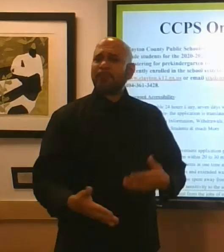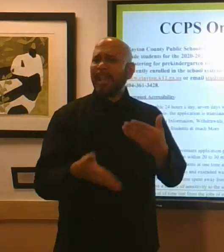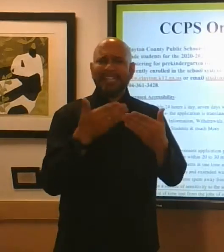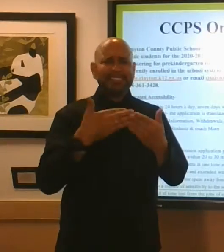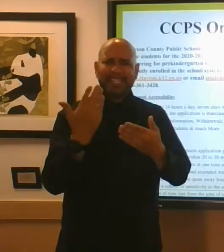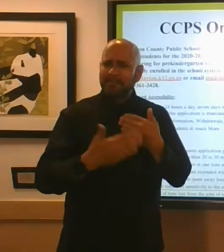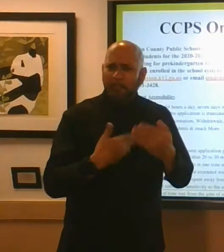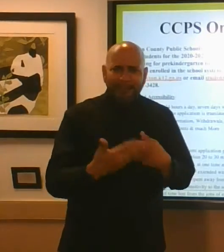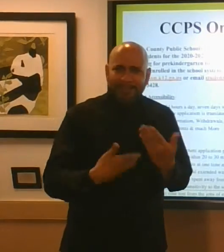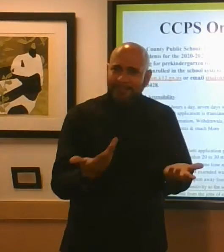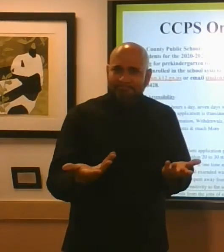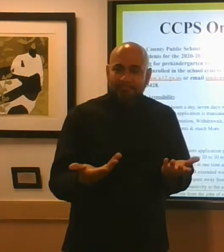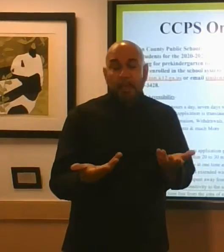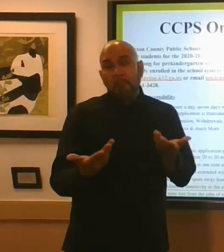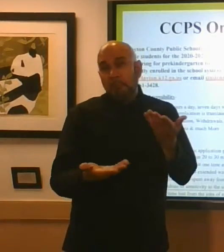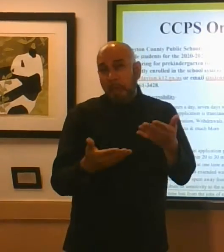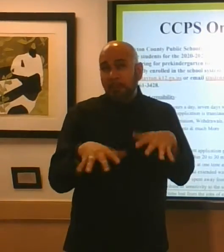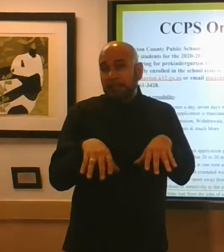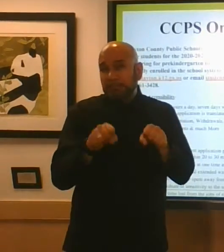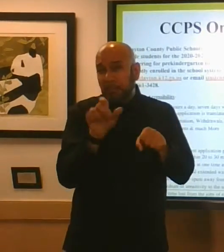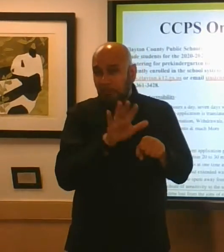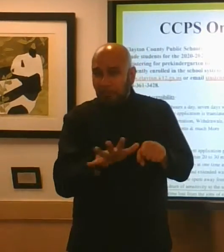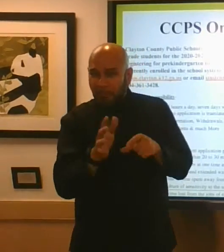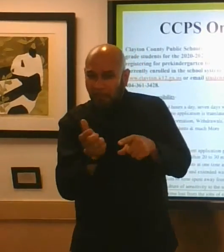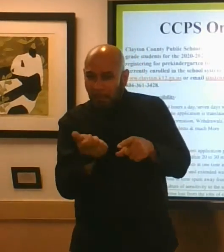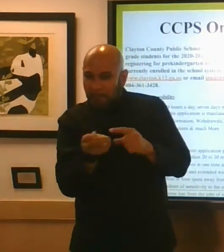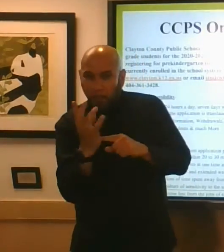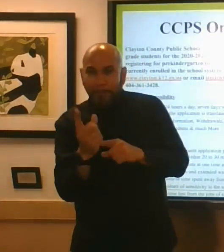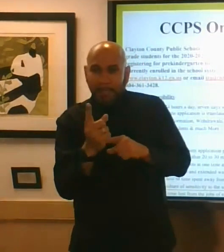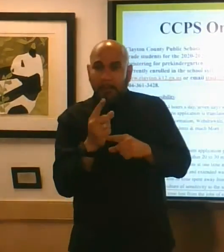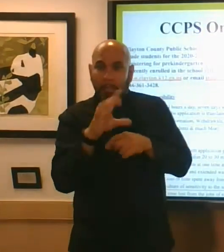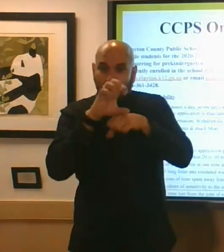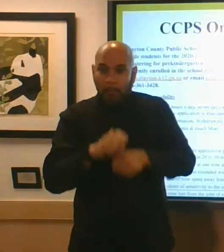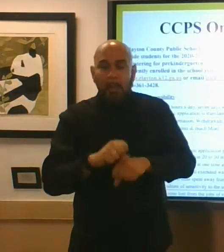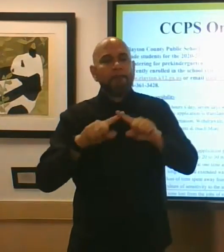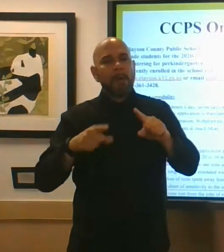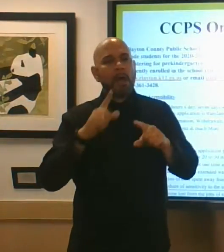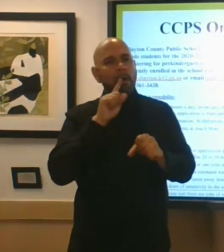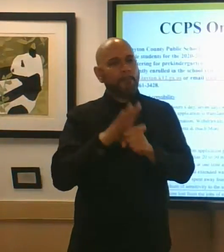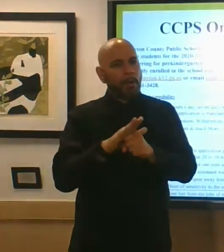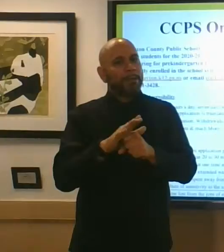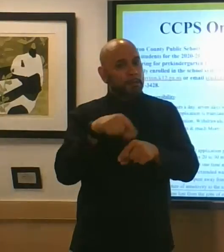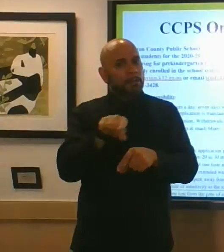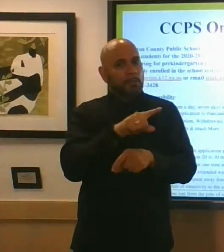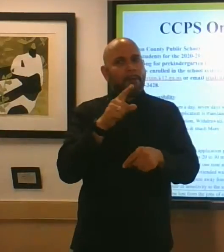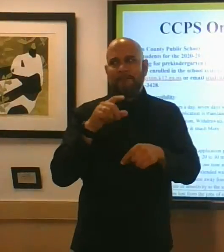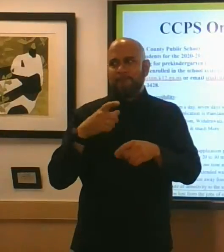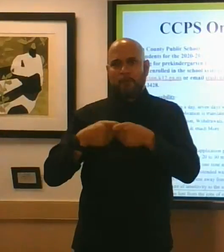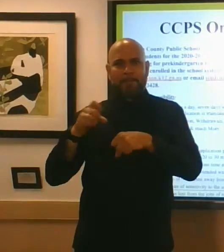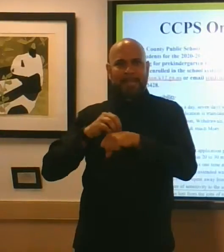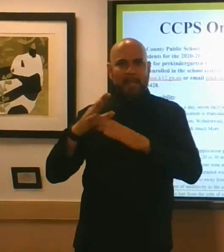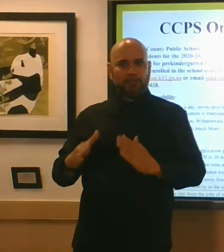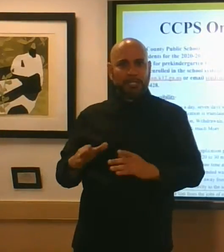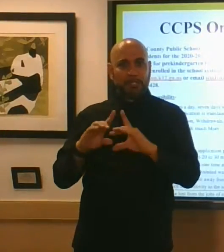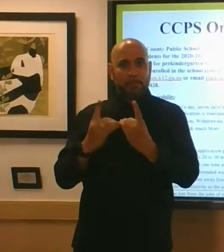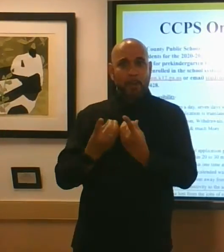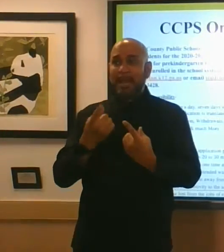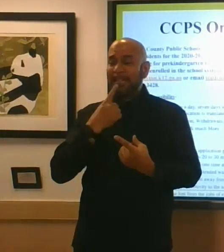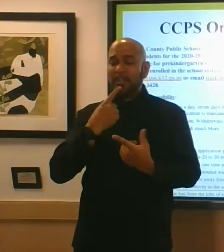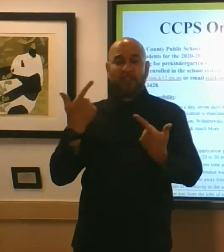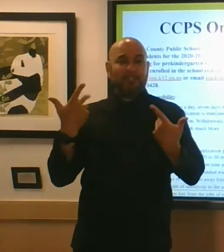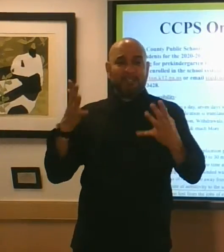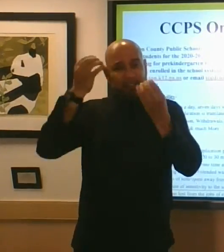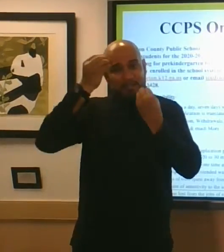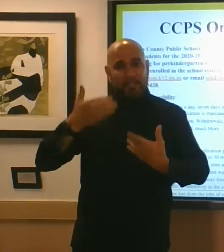an easy process they take you a second or so to get used to it but i'm assured by our counseling department that it's an easy